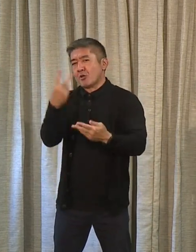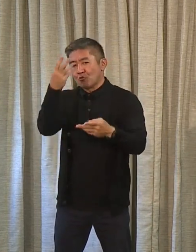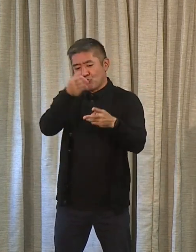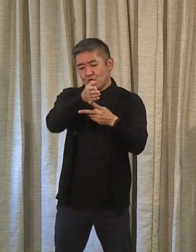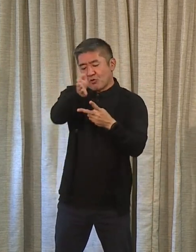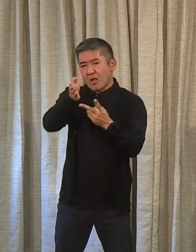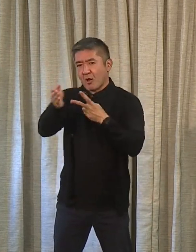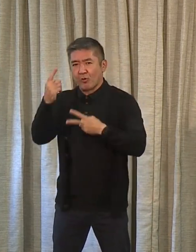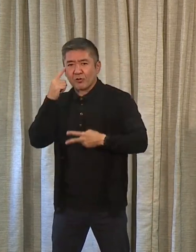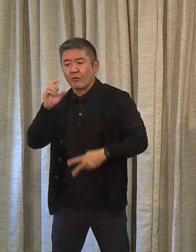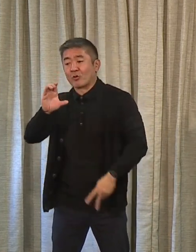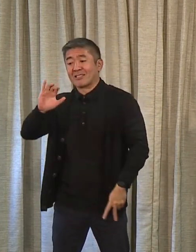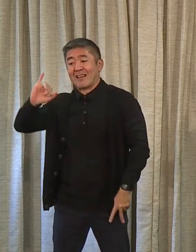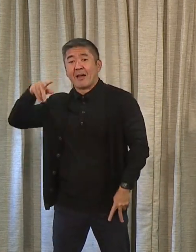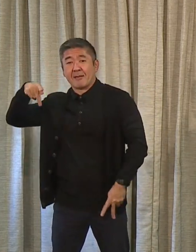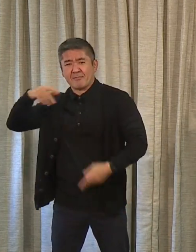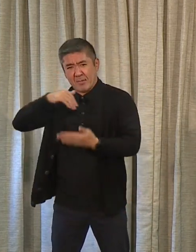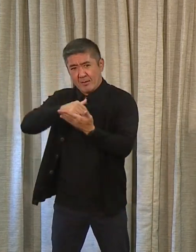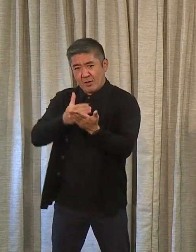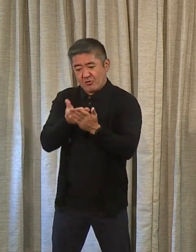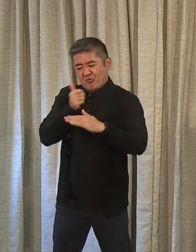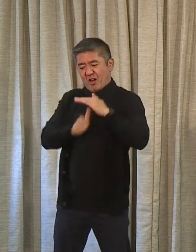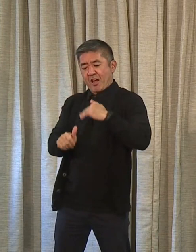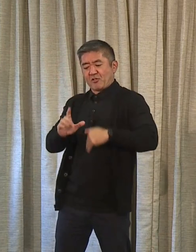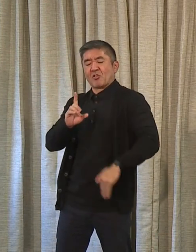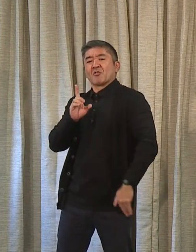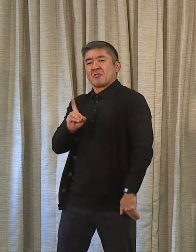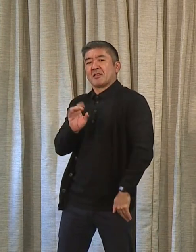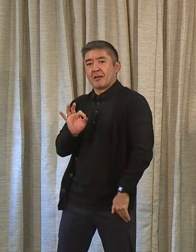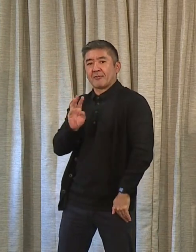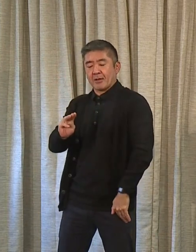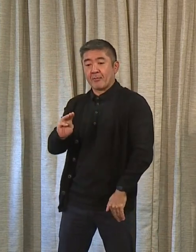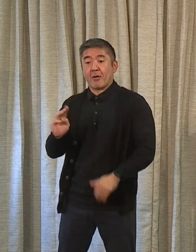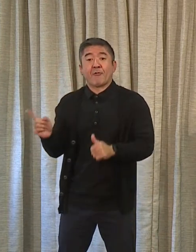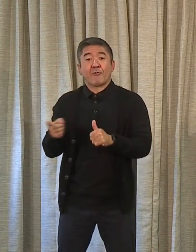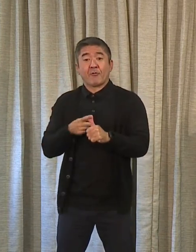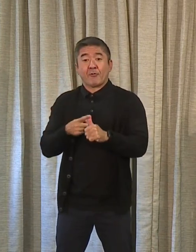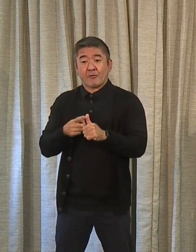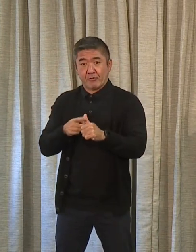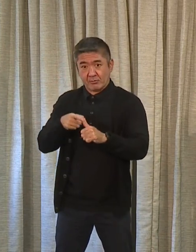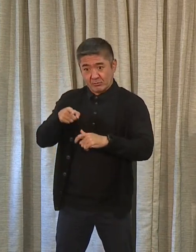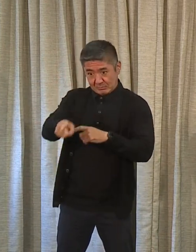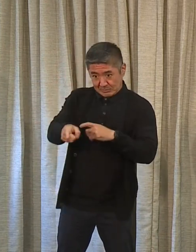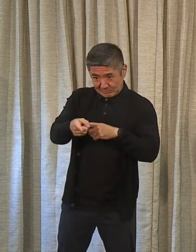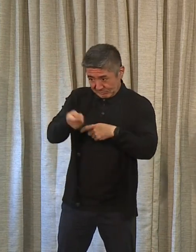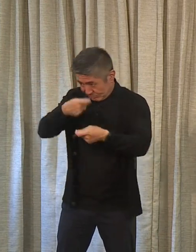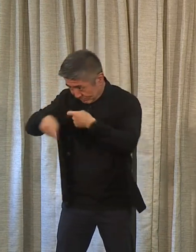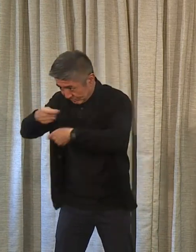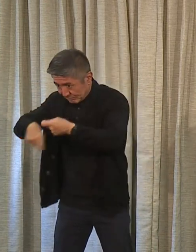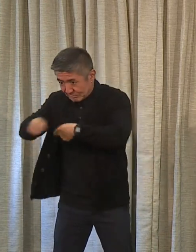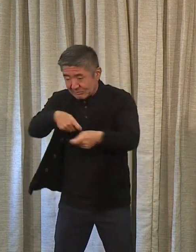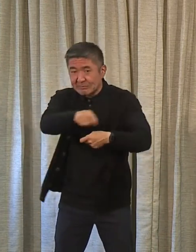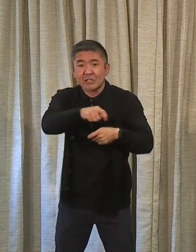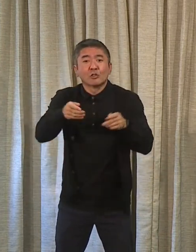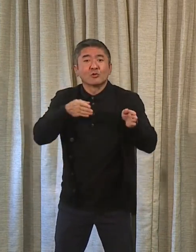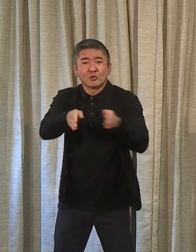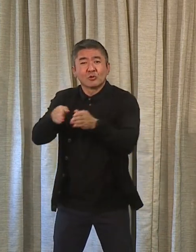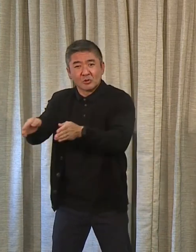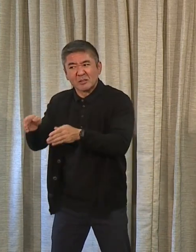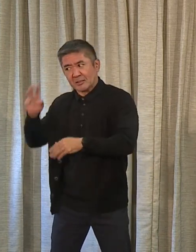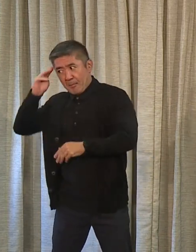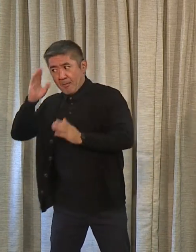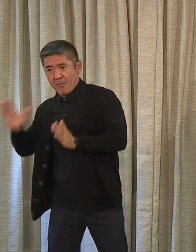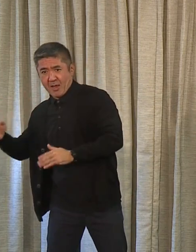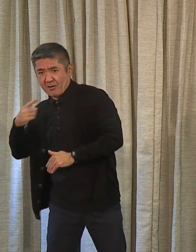CIP budget under DFM. The first is rehabilitation of streets. The mayor mentioned that streets are really